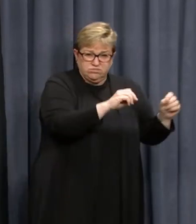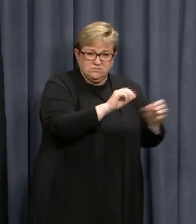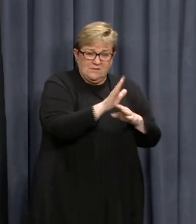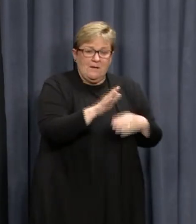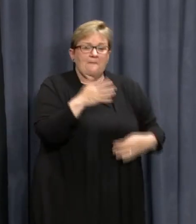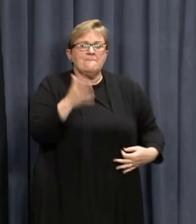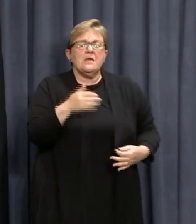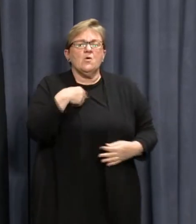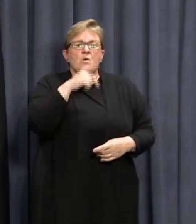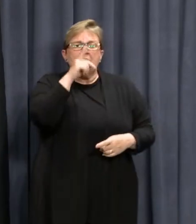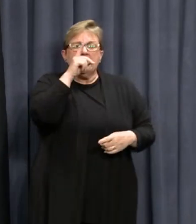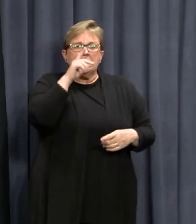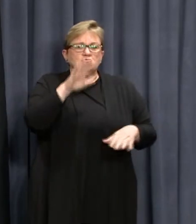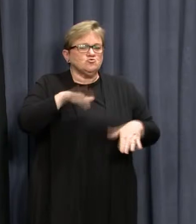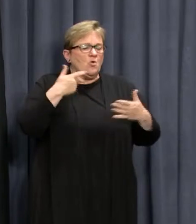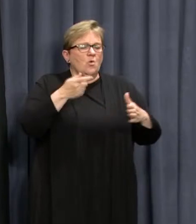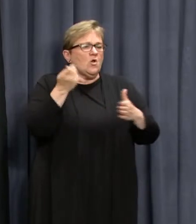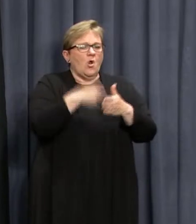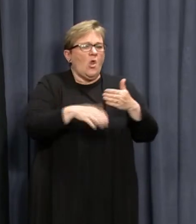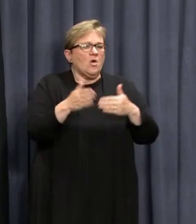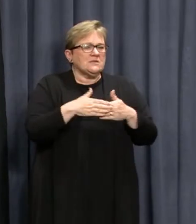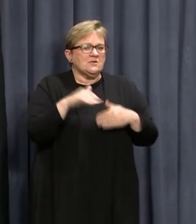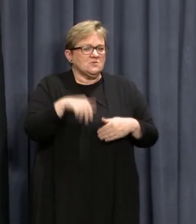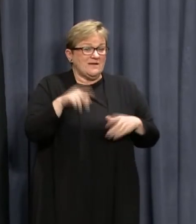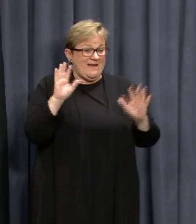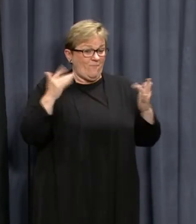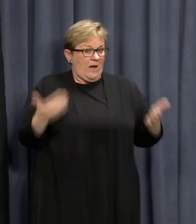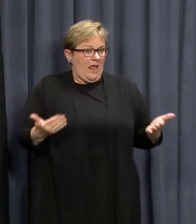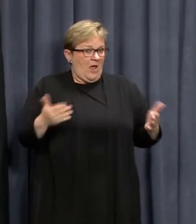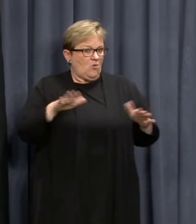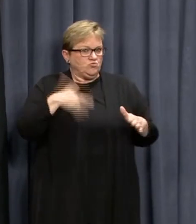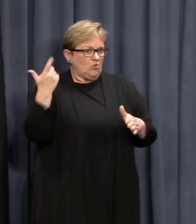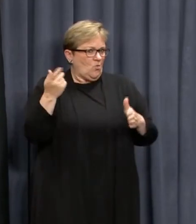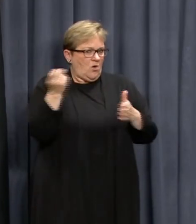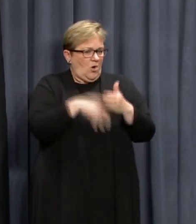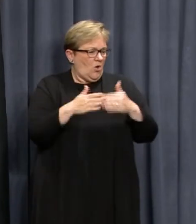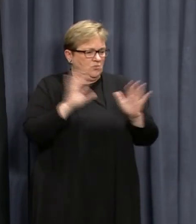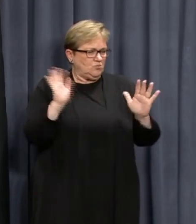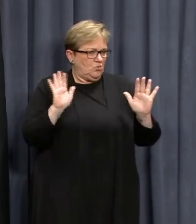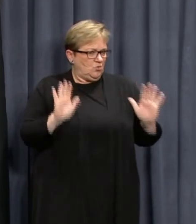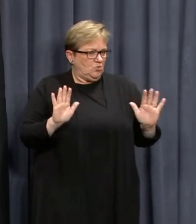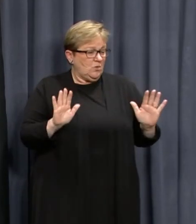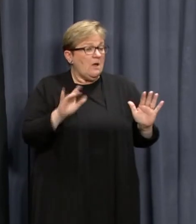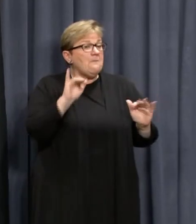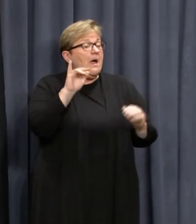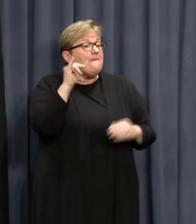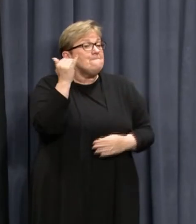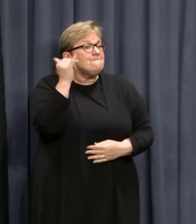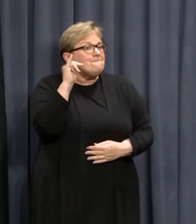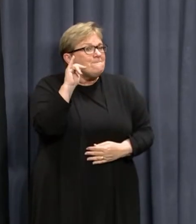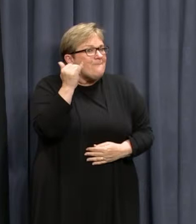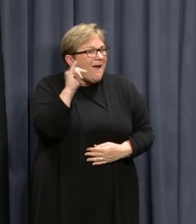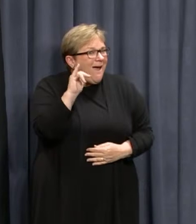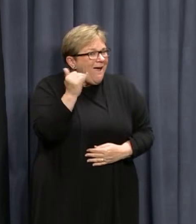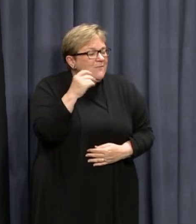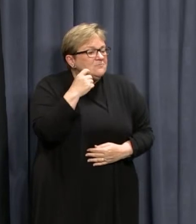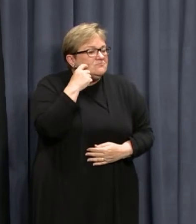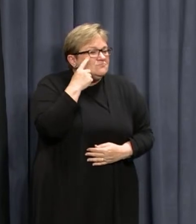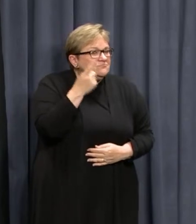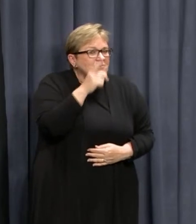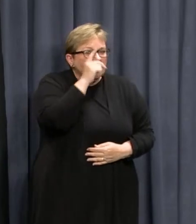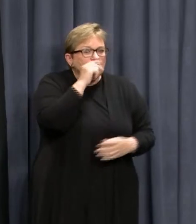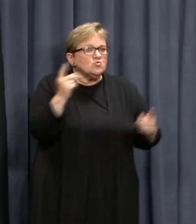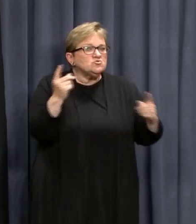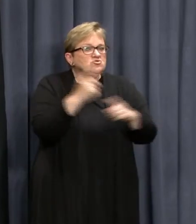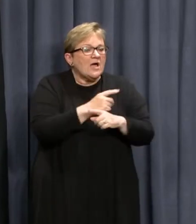means we can avoid moving into a lockdown at this point. But it is possible this could change by